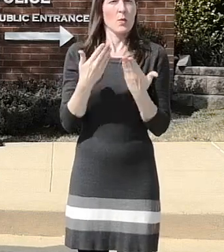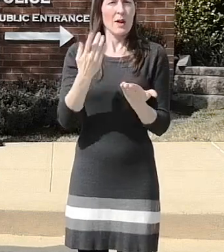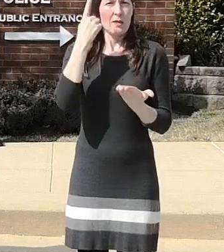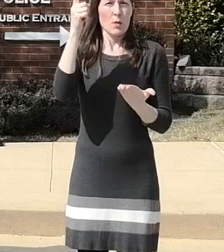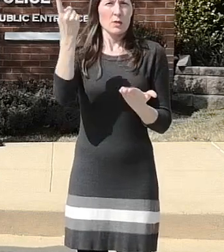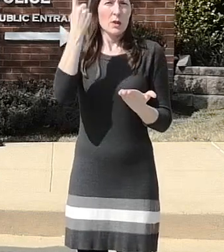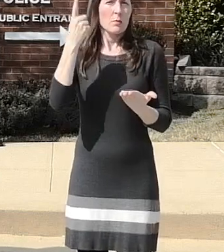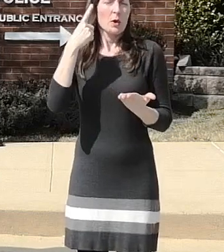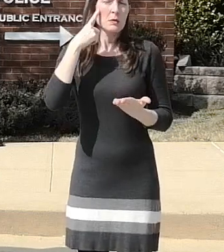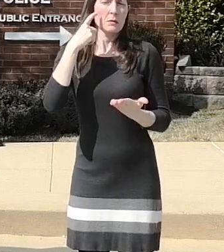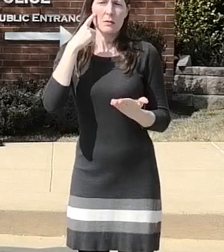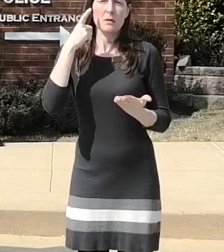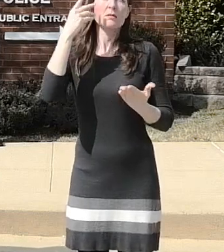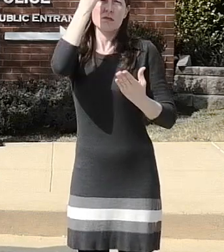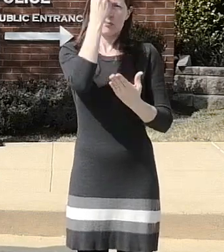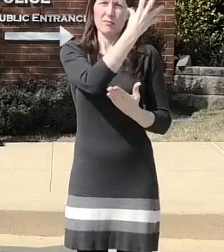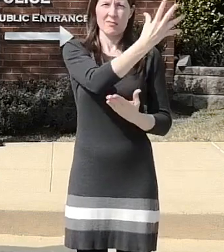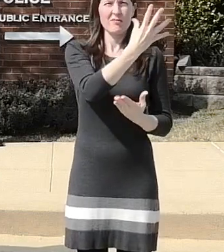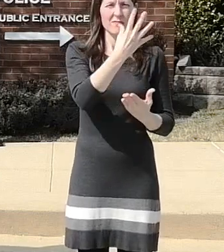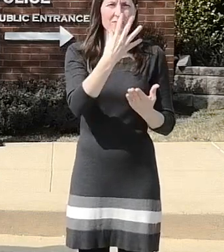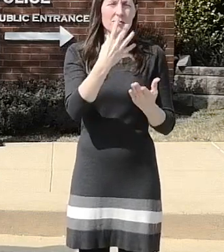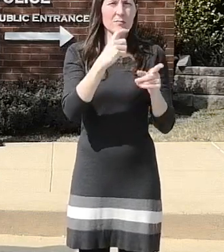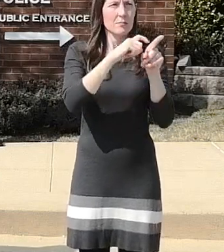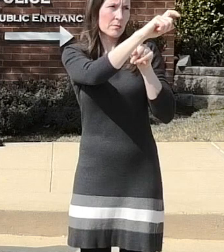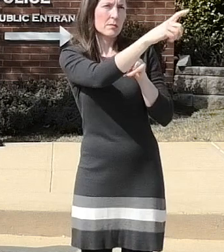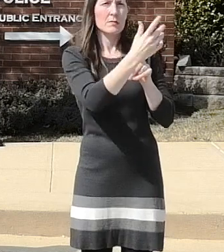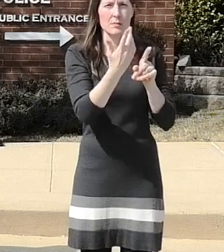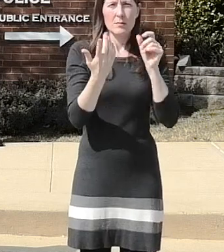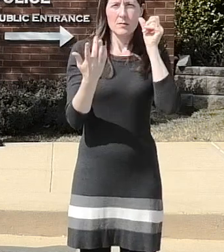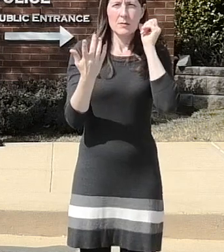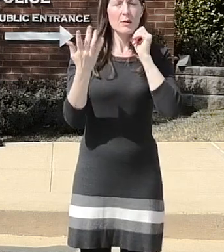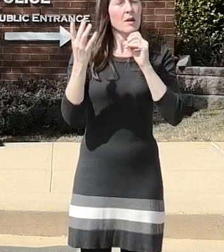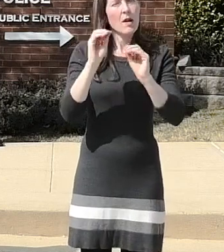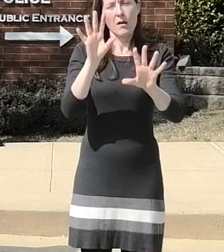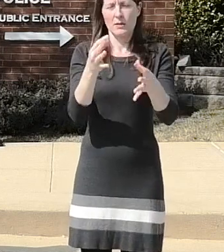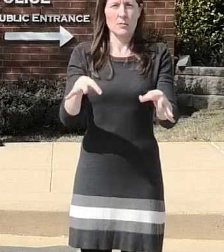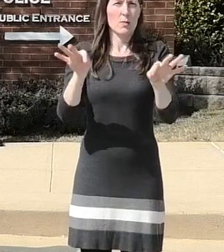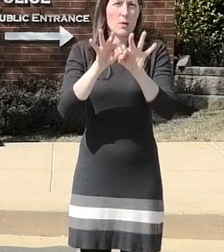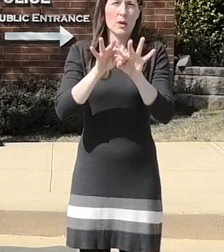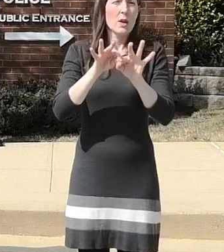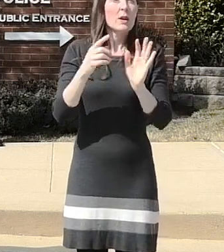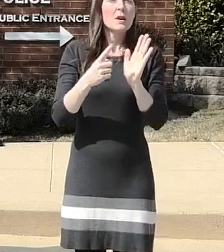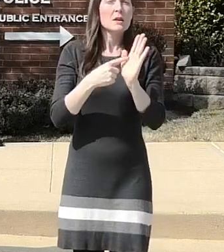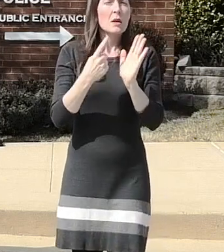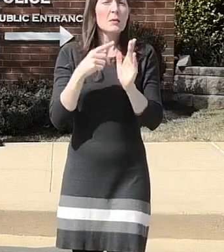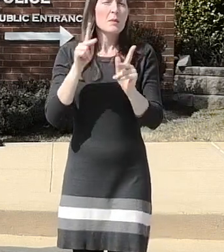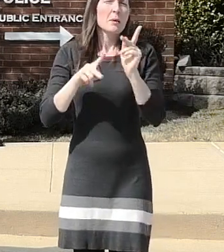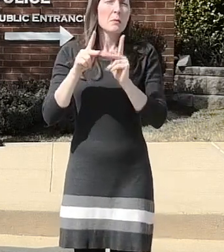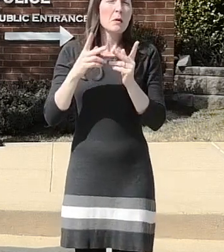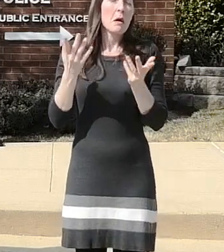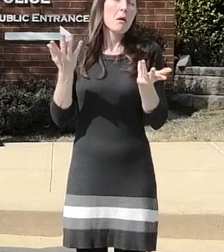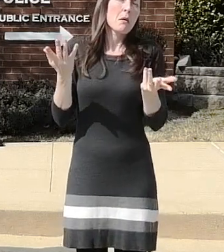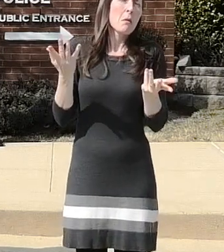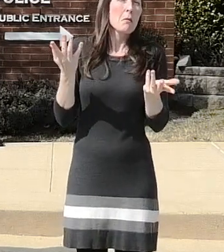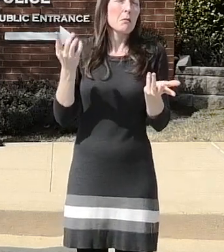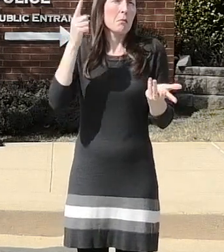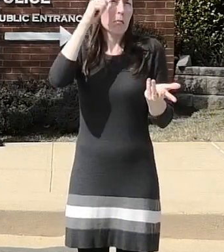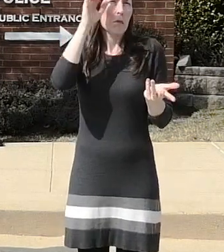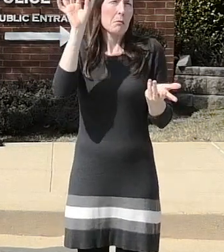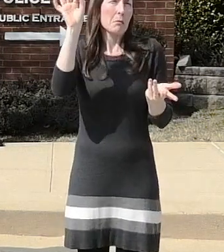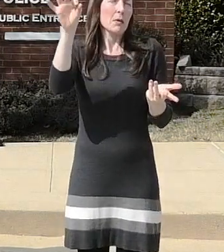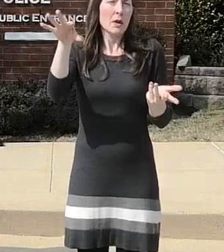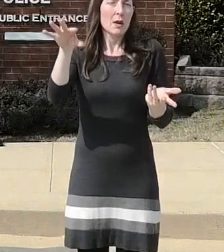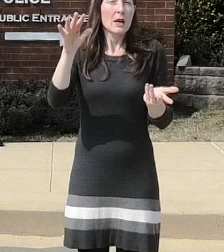and those are obviously very important um you know a lot of times uh the smallest um thing could help